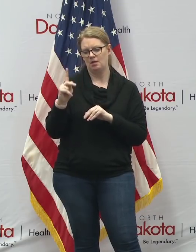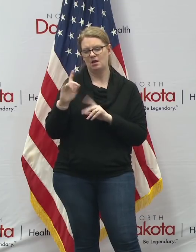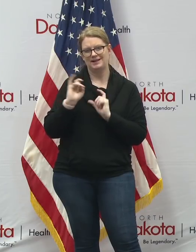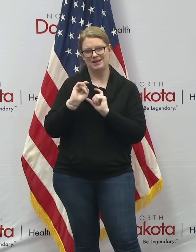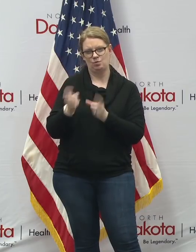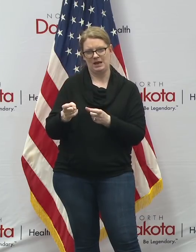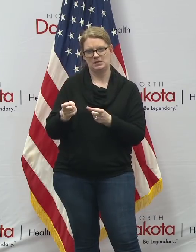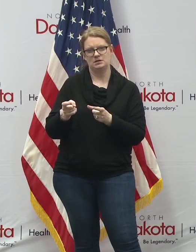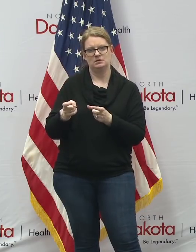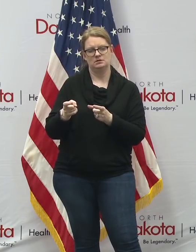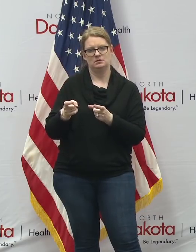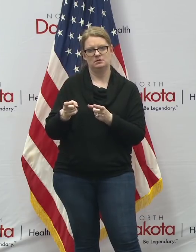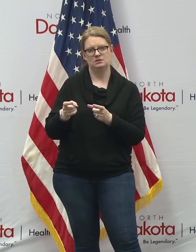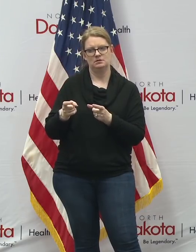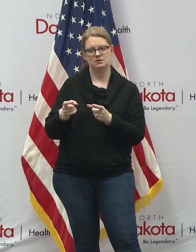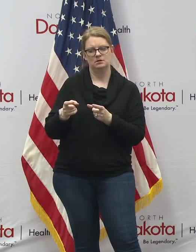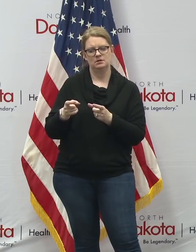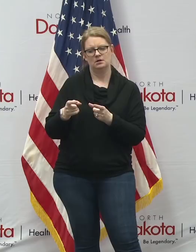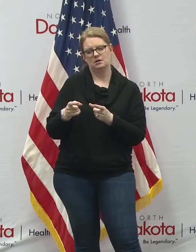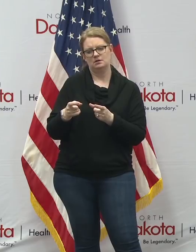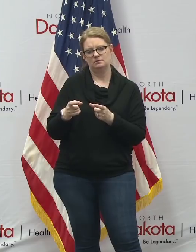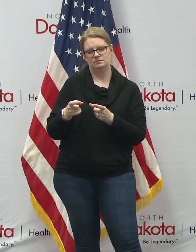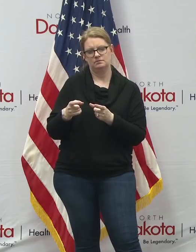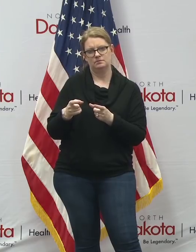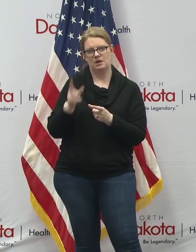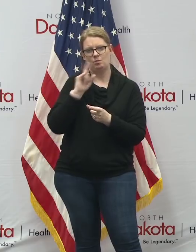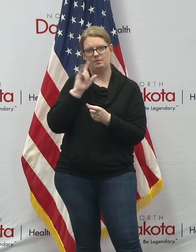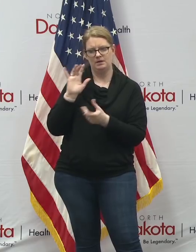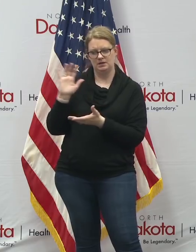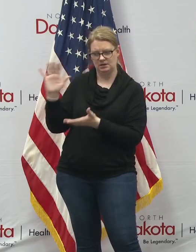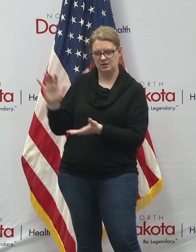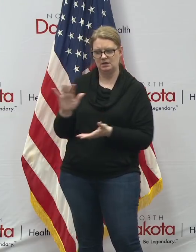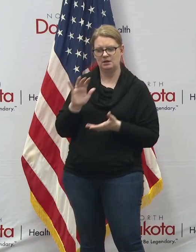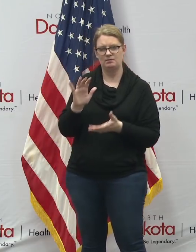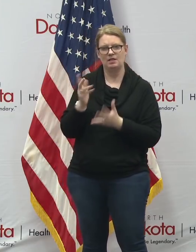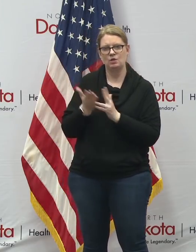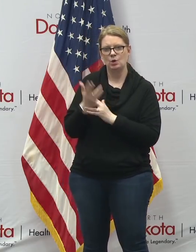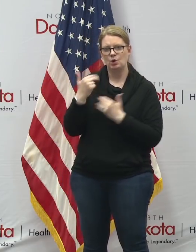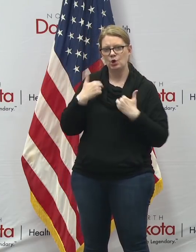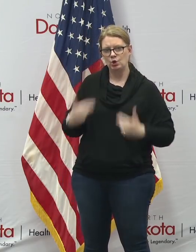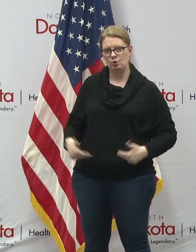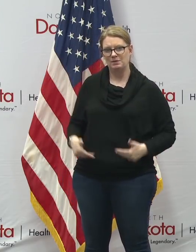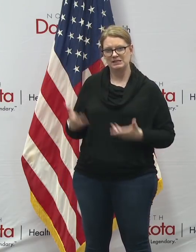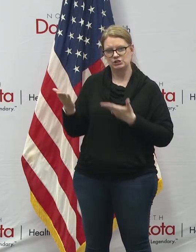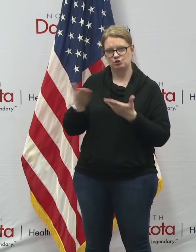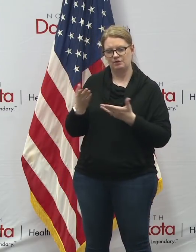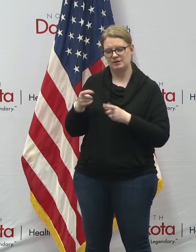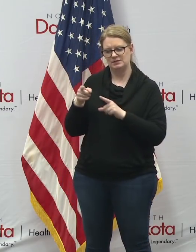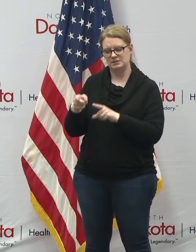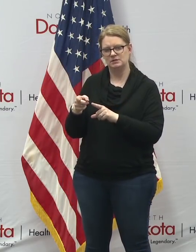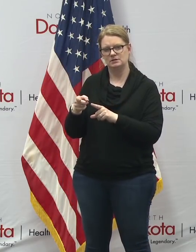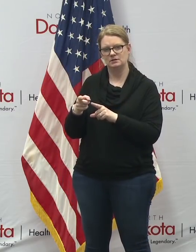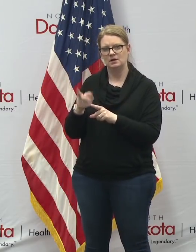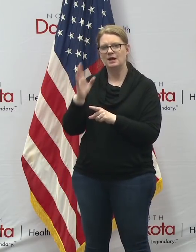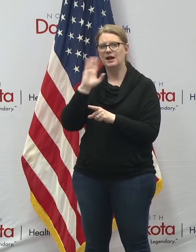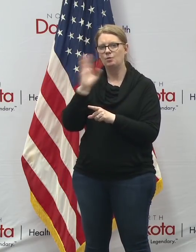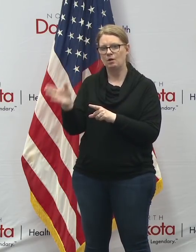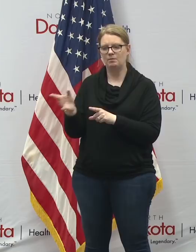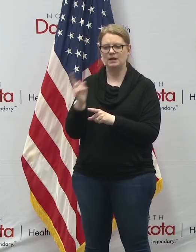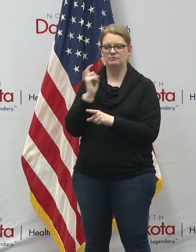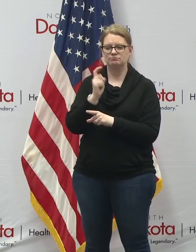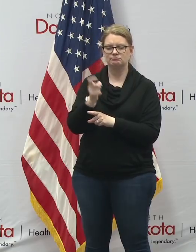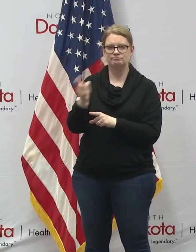capability that is coming in through human services uh which could be directed or will be directed